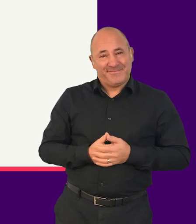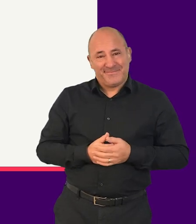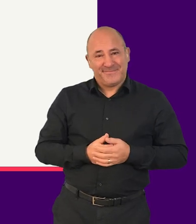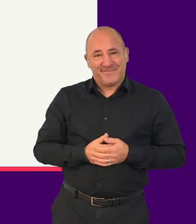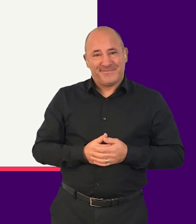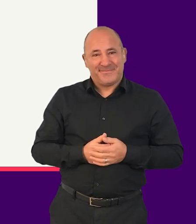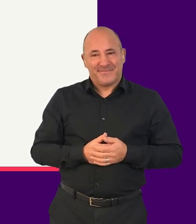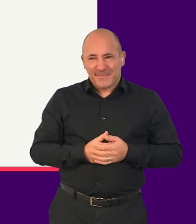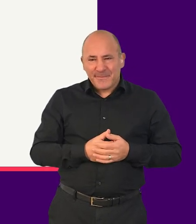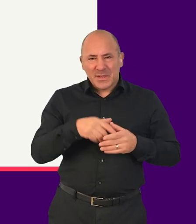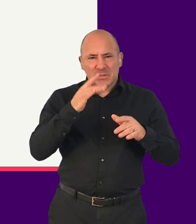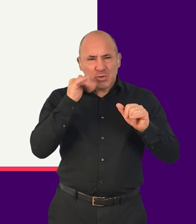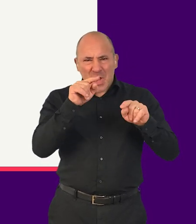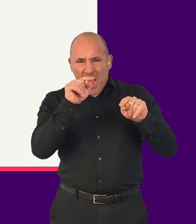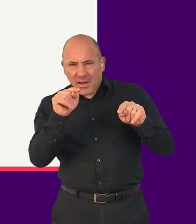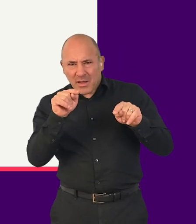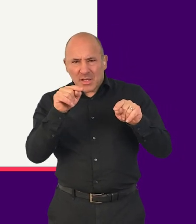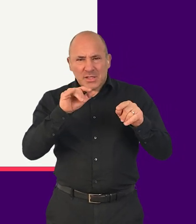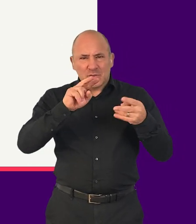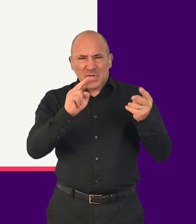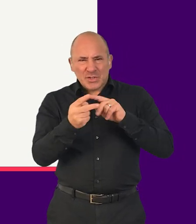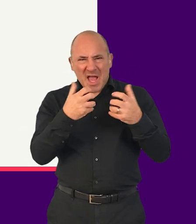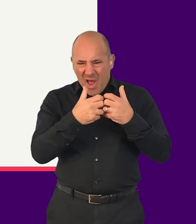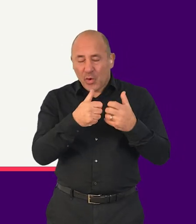Checkboxes and switches are toggled using space.